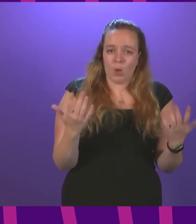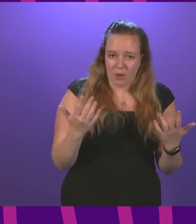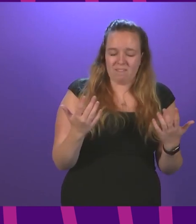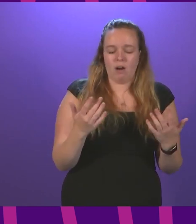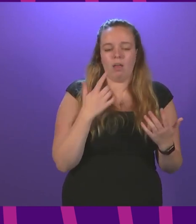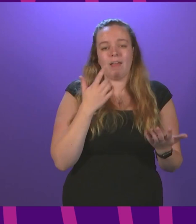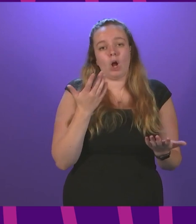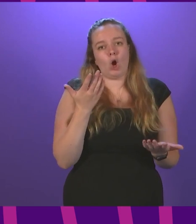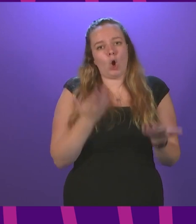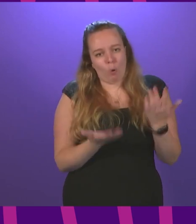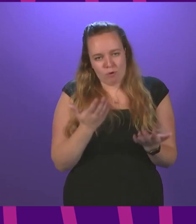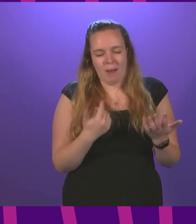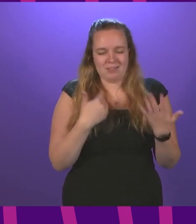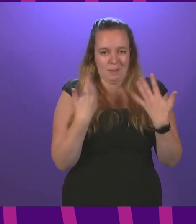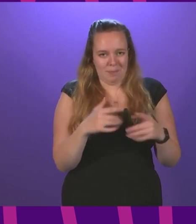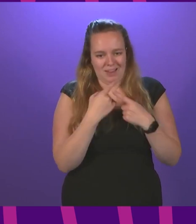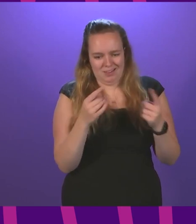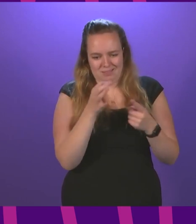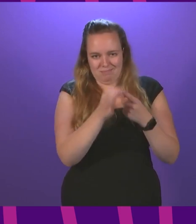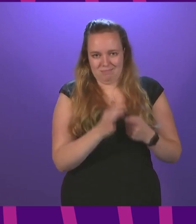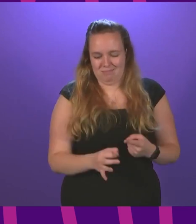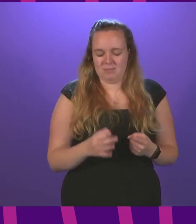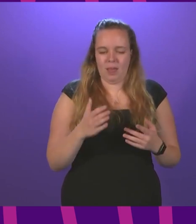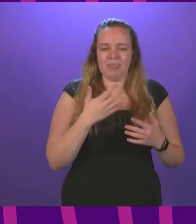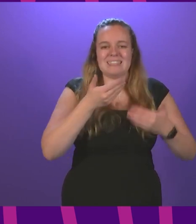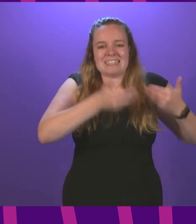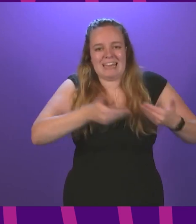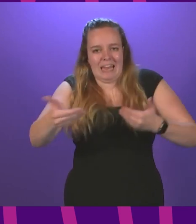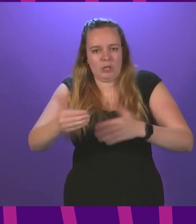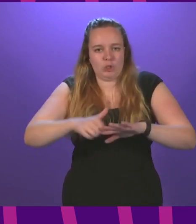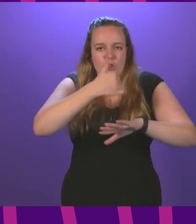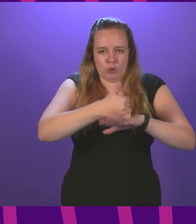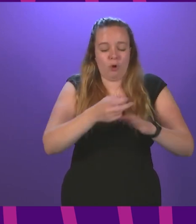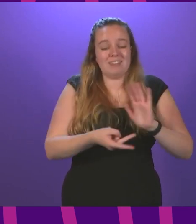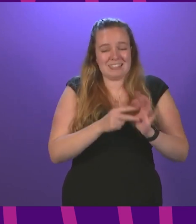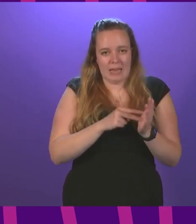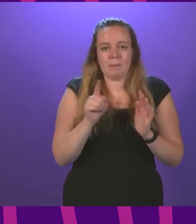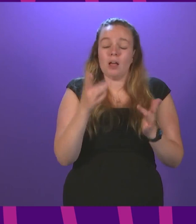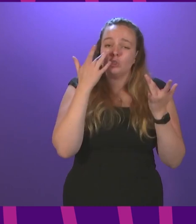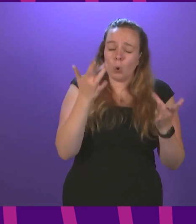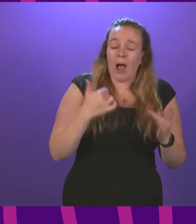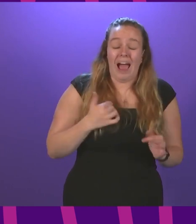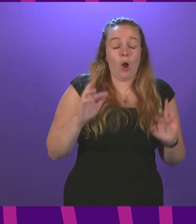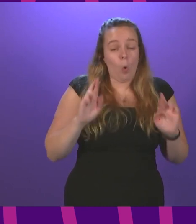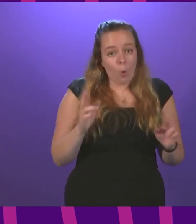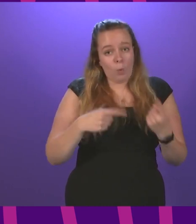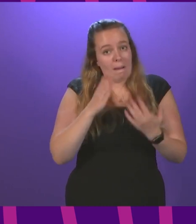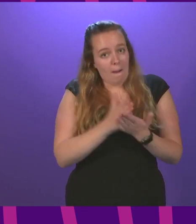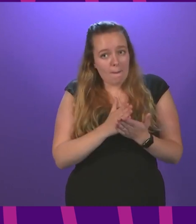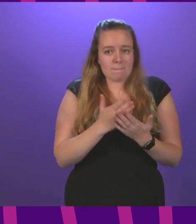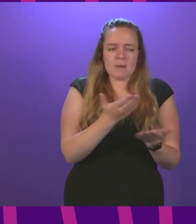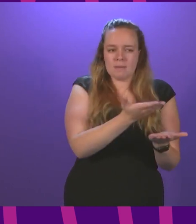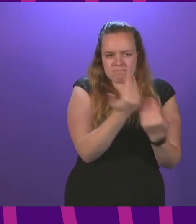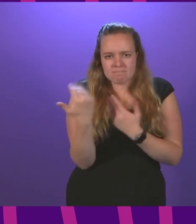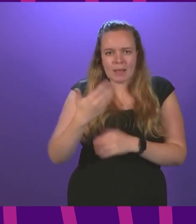compromise that I have just outlined in relation to a staged introduction of the scheme demonstrates, I hope, that we are listening to business